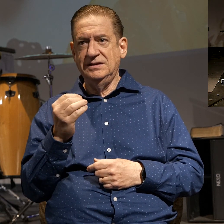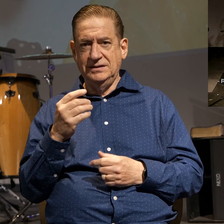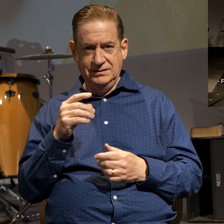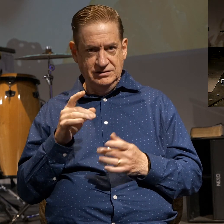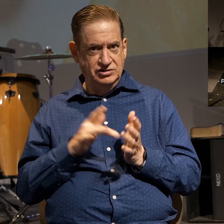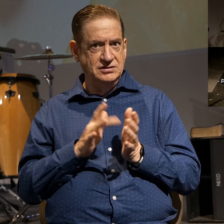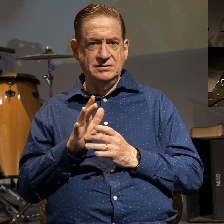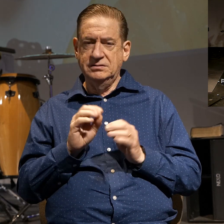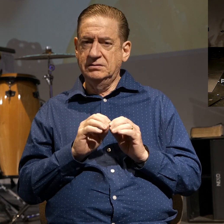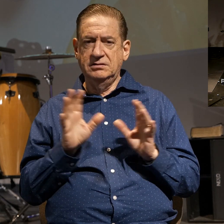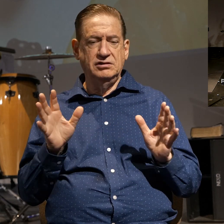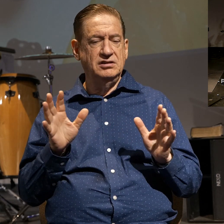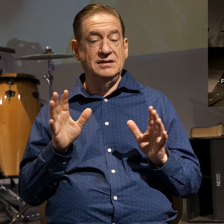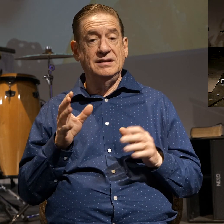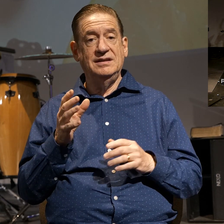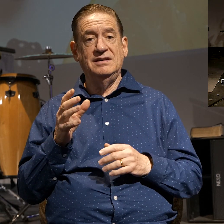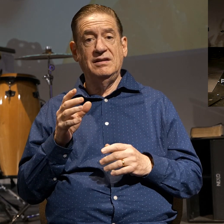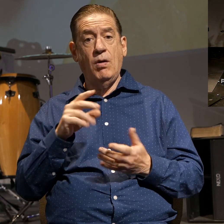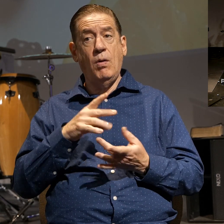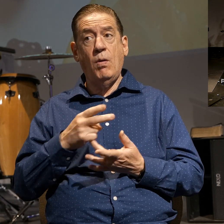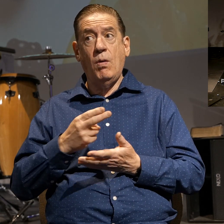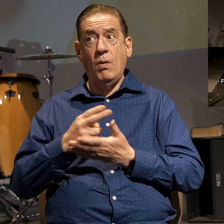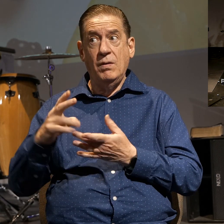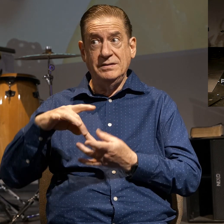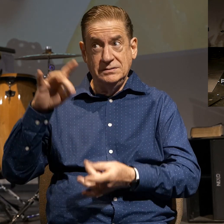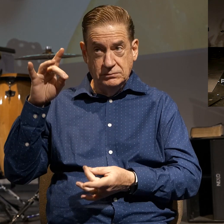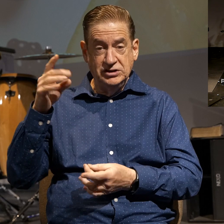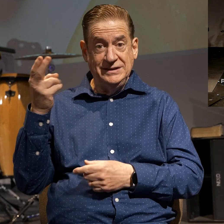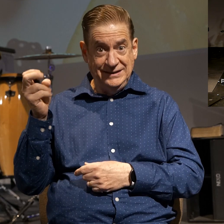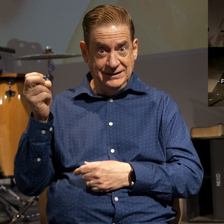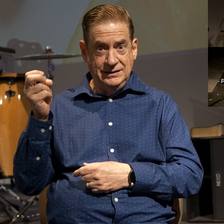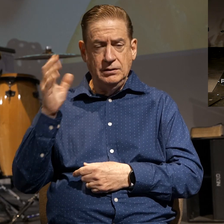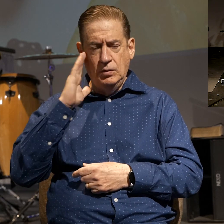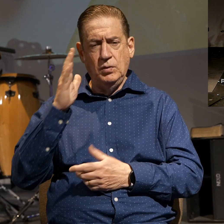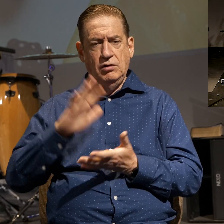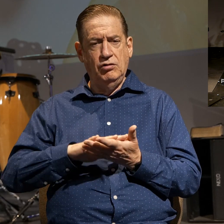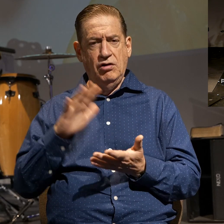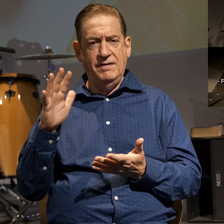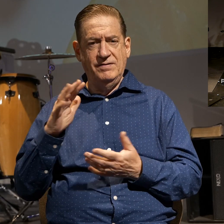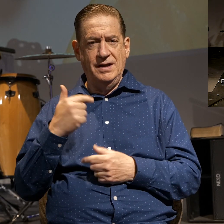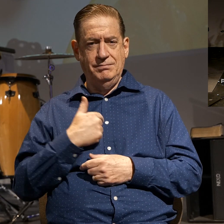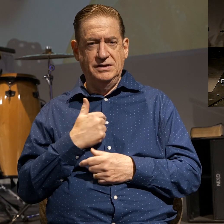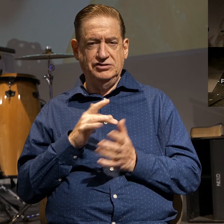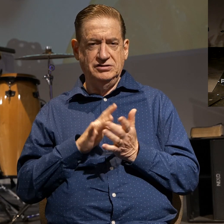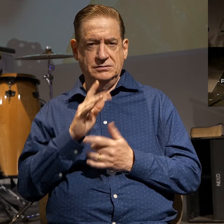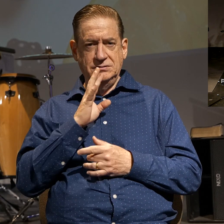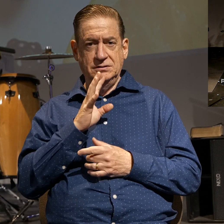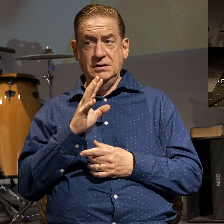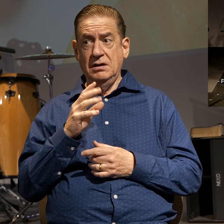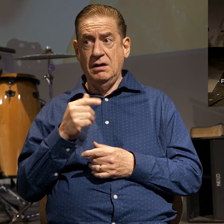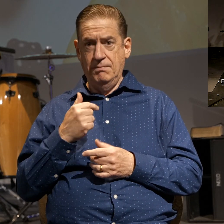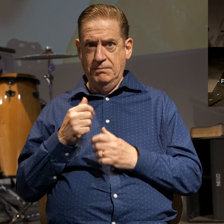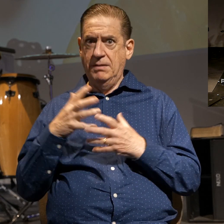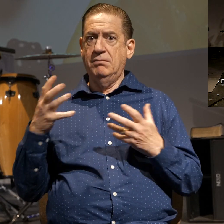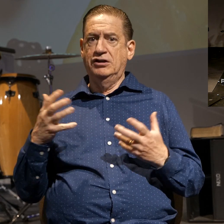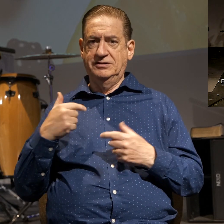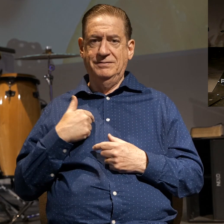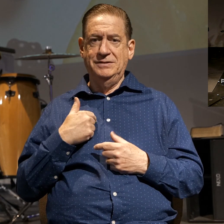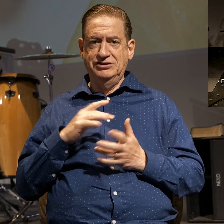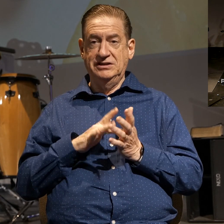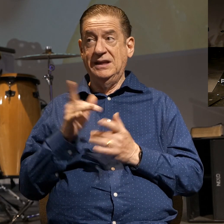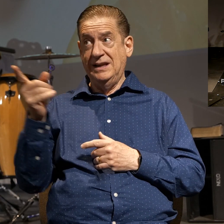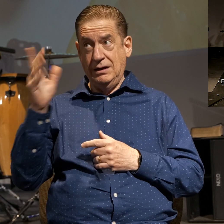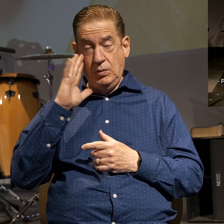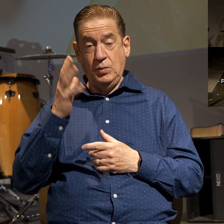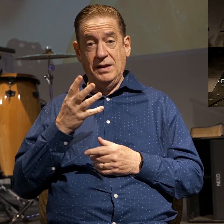Spirit. He said he, the Holy Spirit will glorify me that is make much of me, Jesus for he